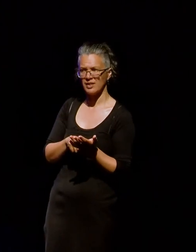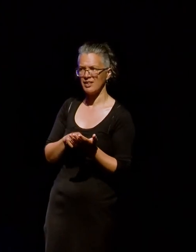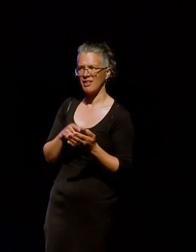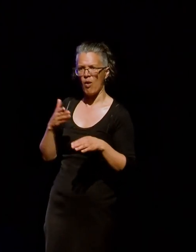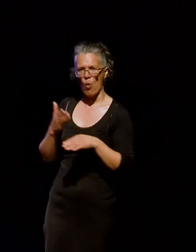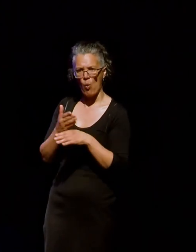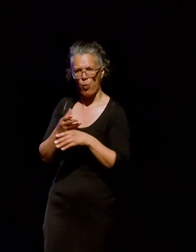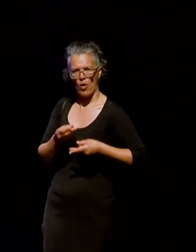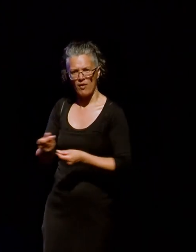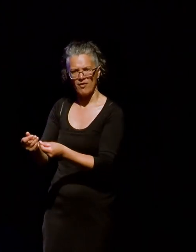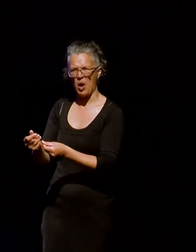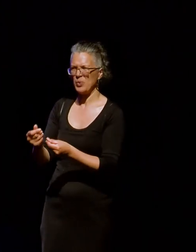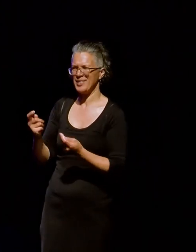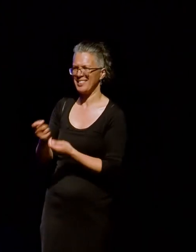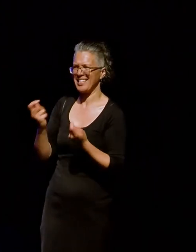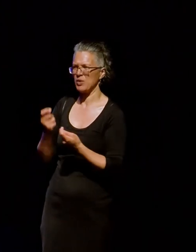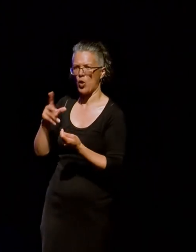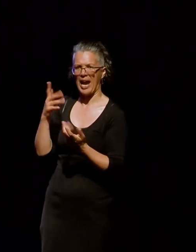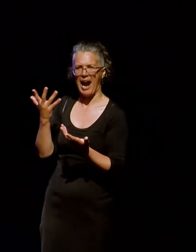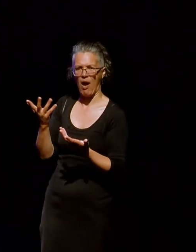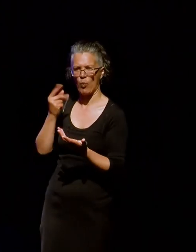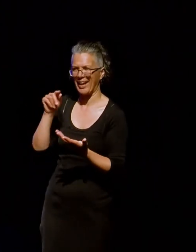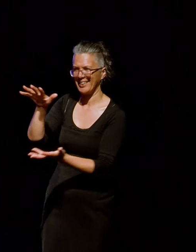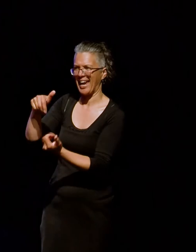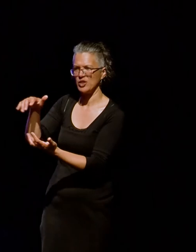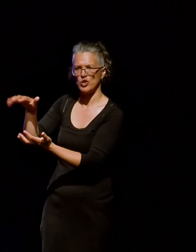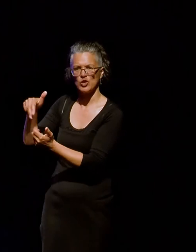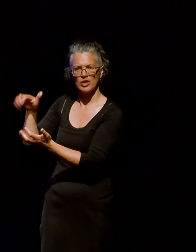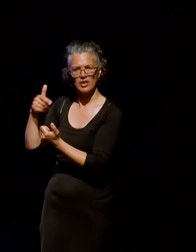didn't work to be able to capture this material, which was now on Facebook.